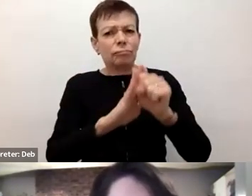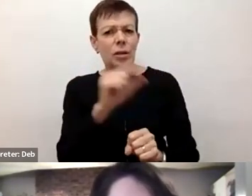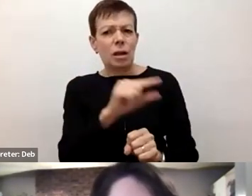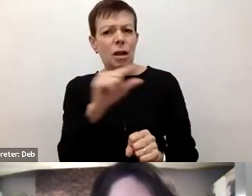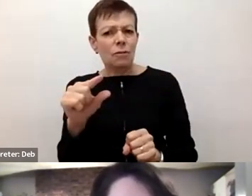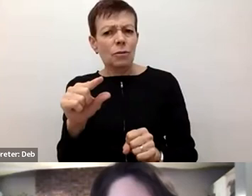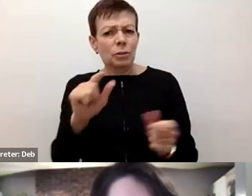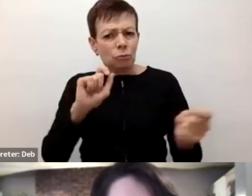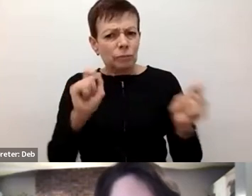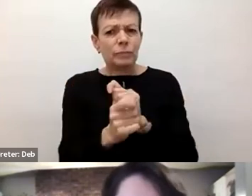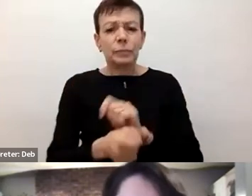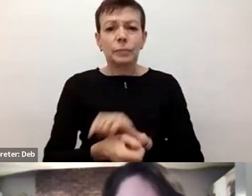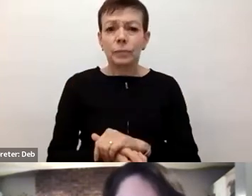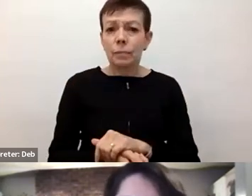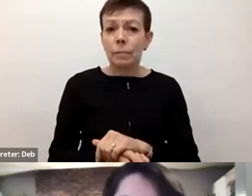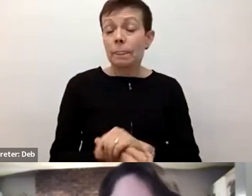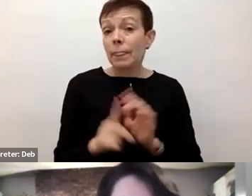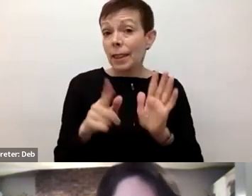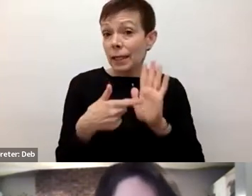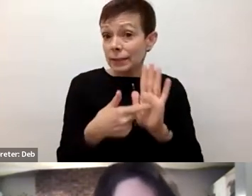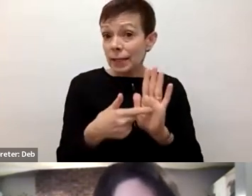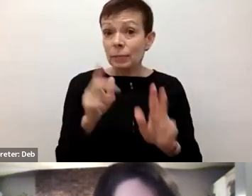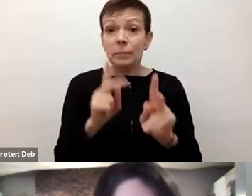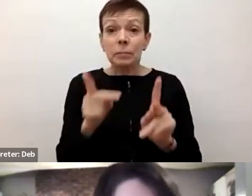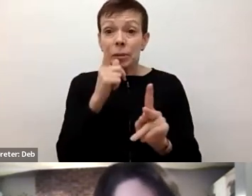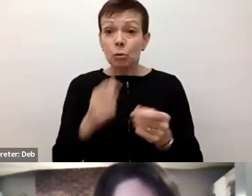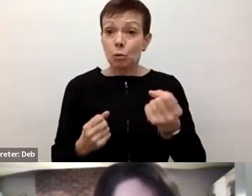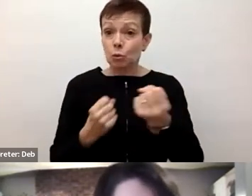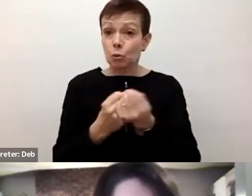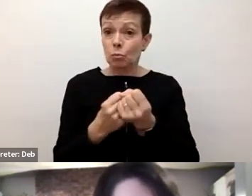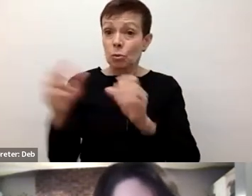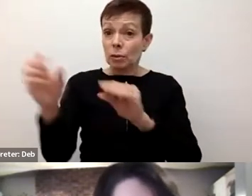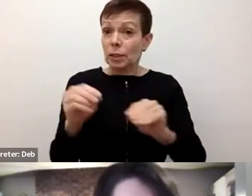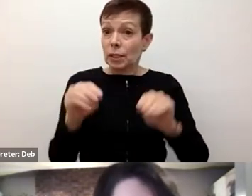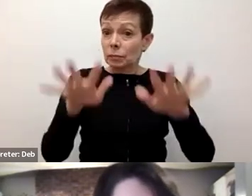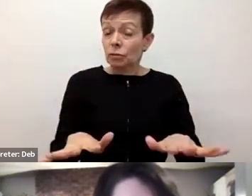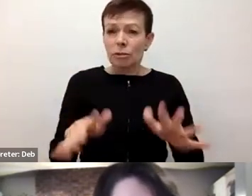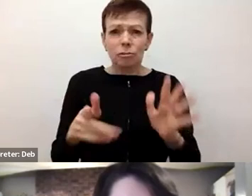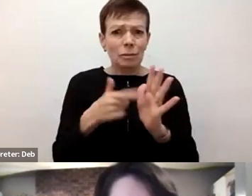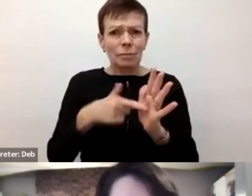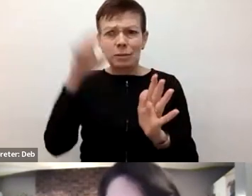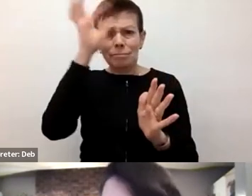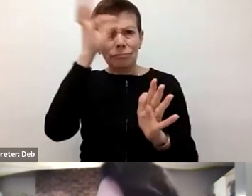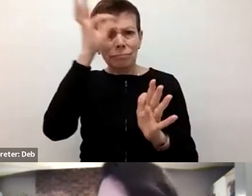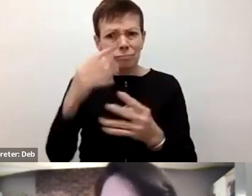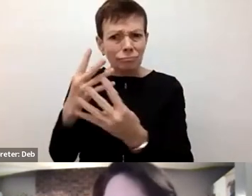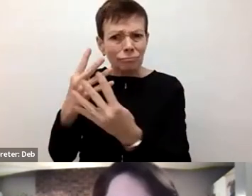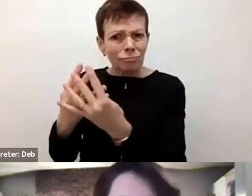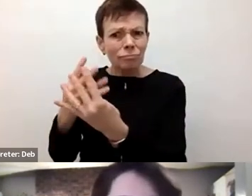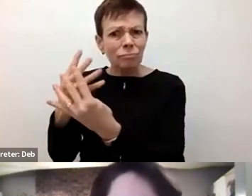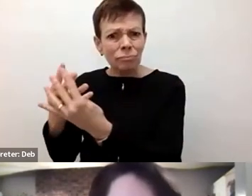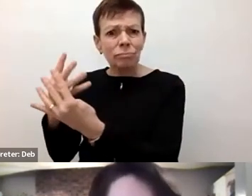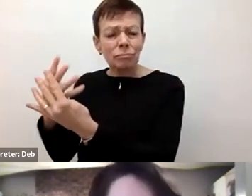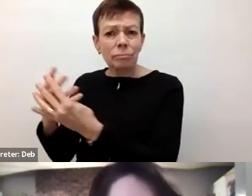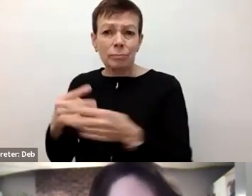And for example, people who support immigration generally but have no awareness of these detentions. These, I think we can treat